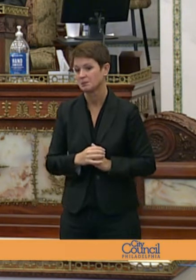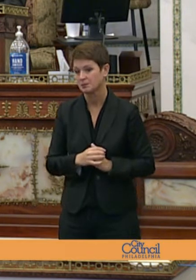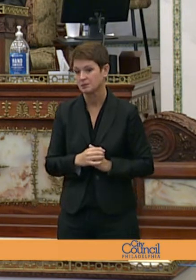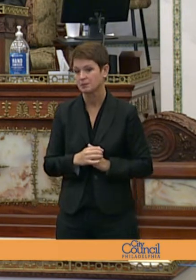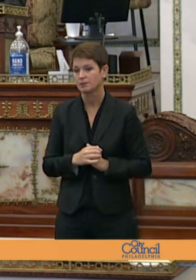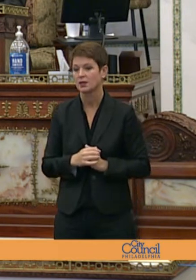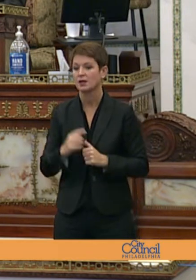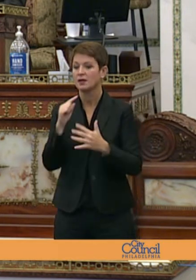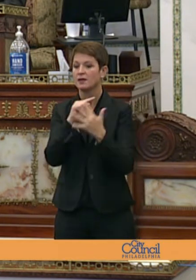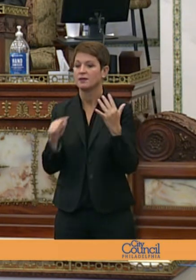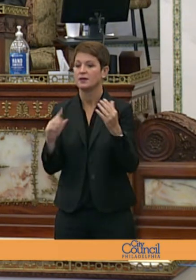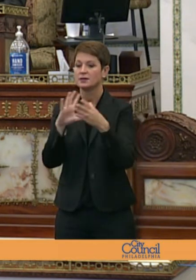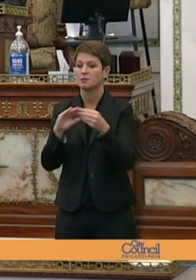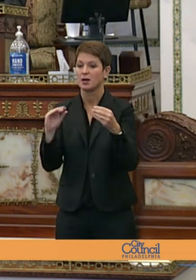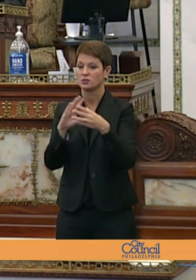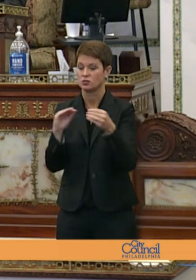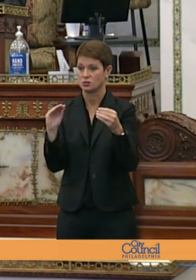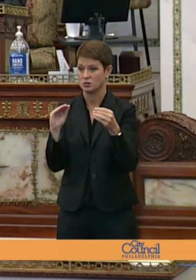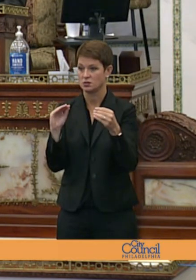these messages will